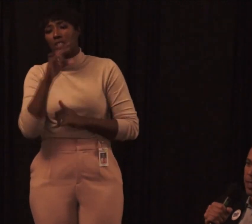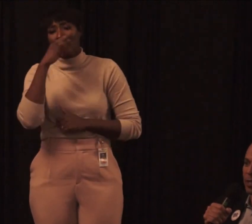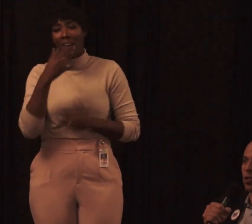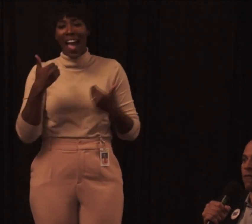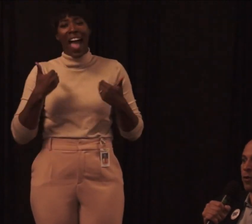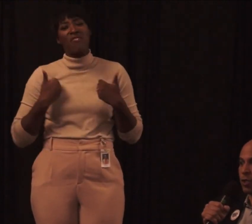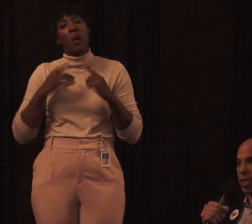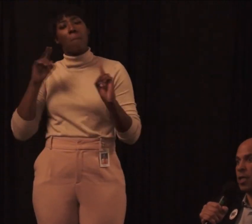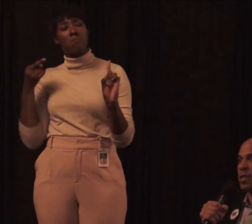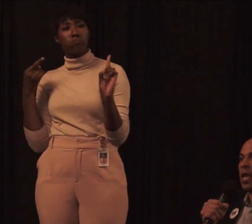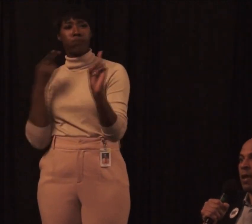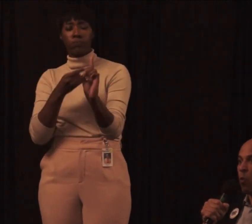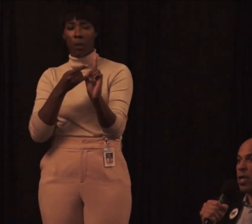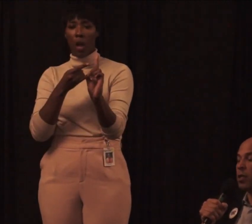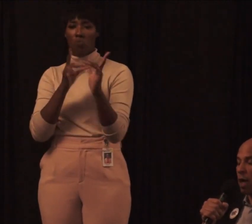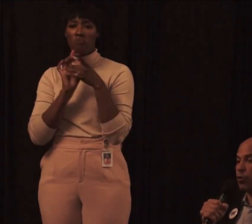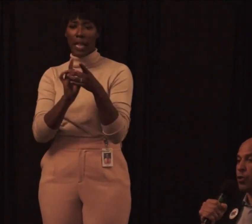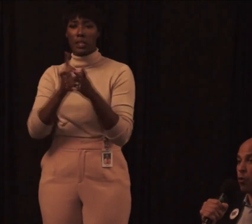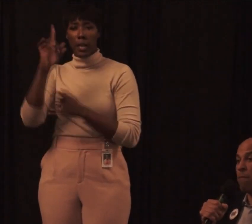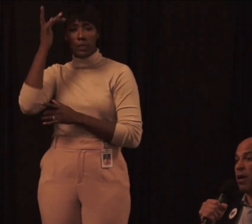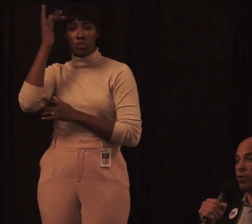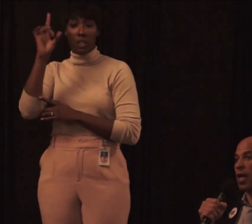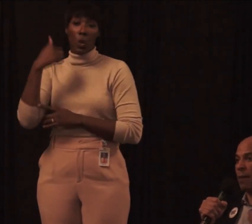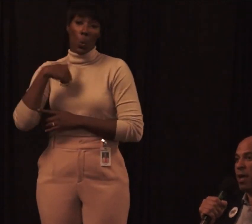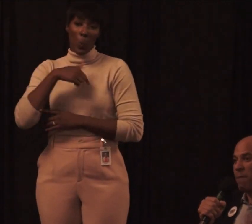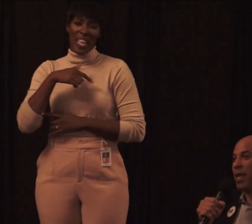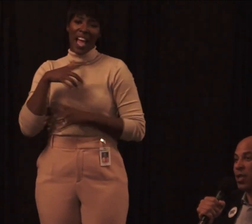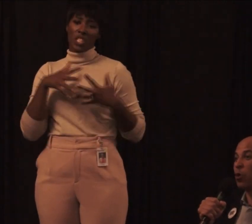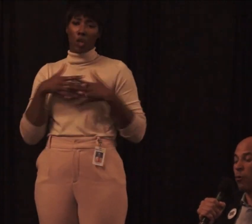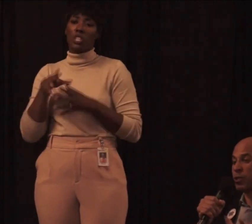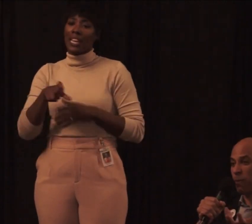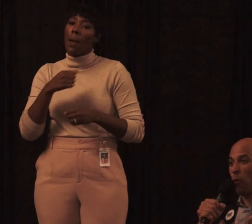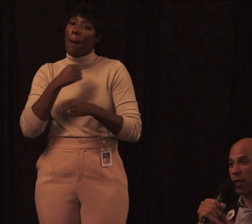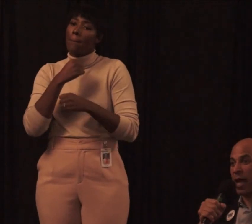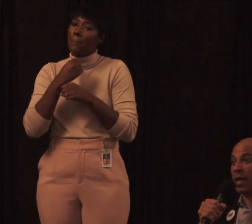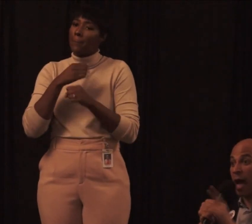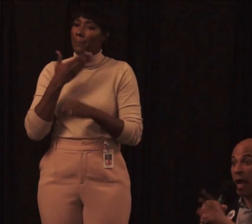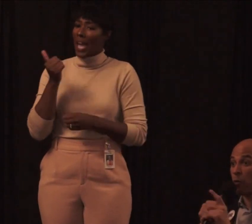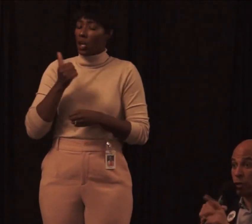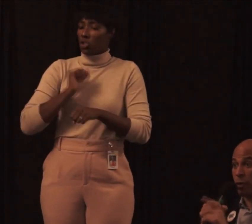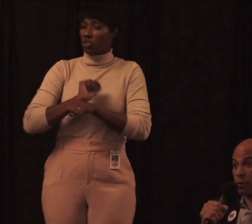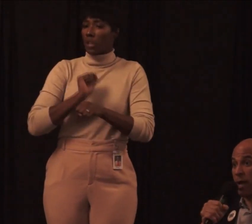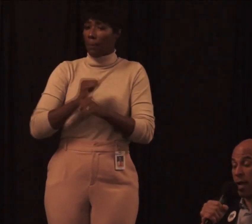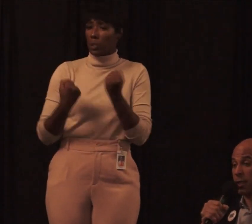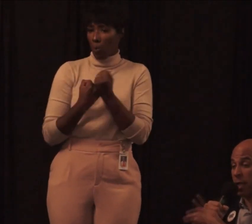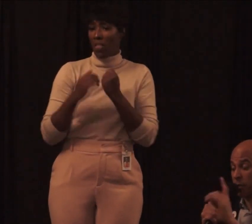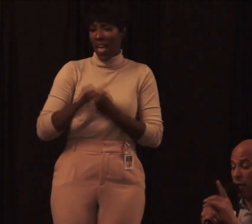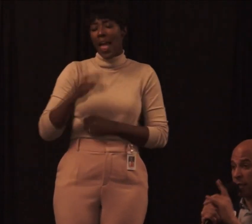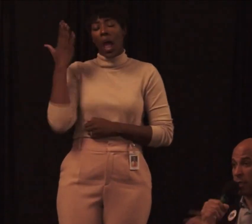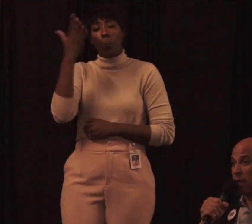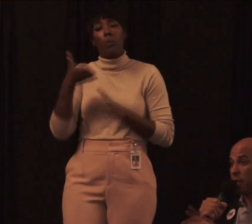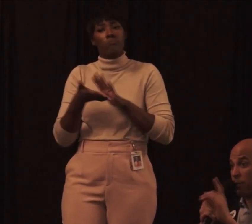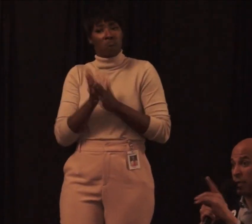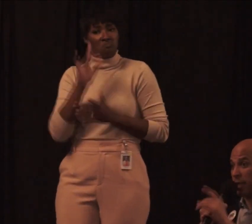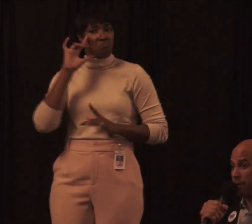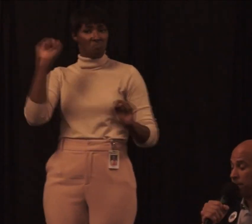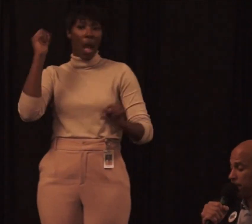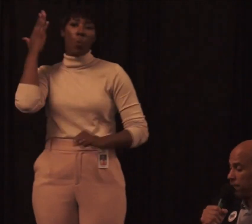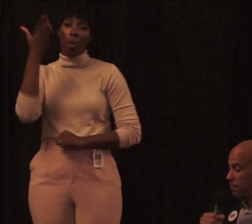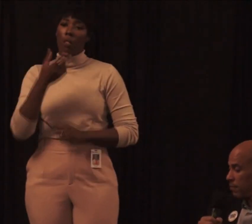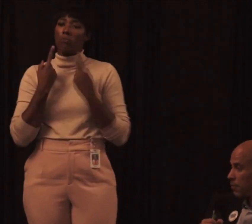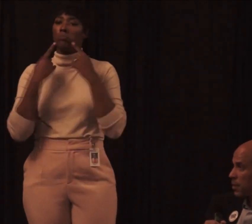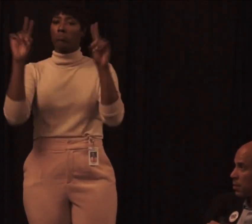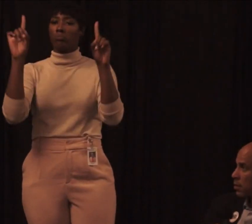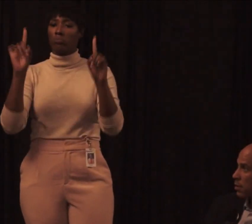infinite potential of their genius, and we as a country should do a better job making sure we're supporting that. And I will do it as the United States President.